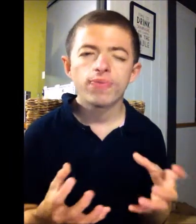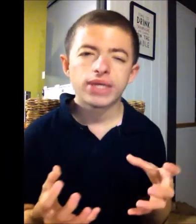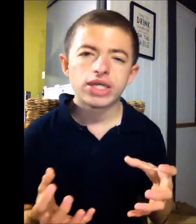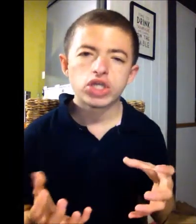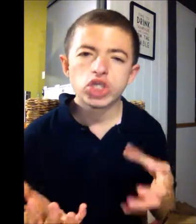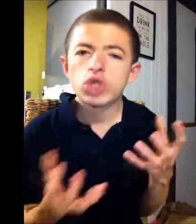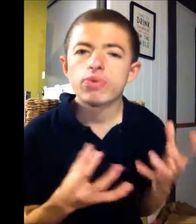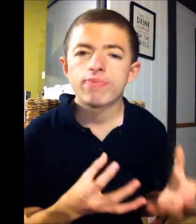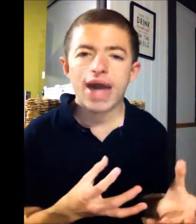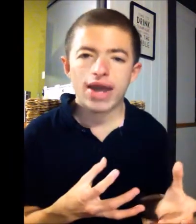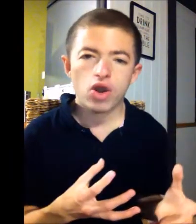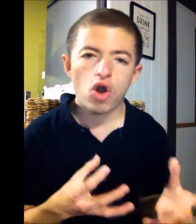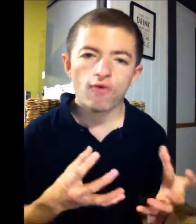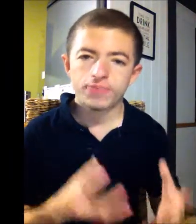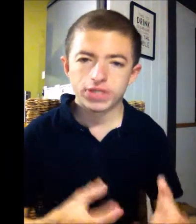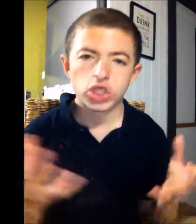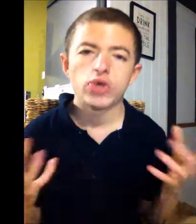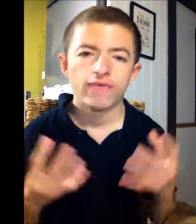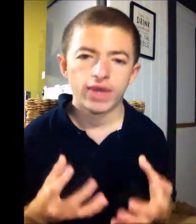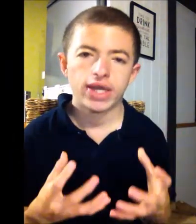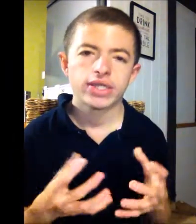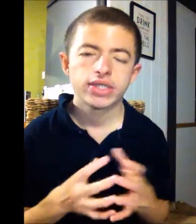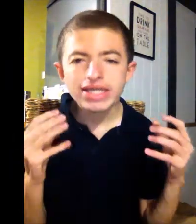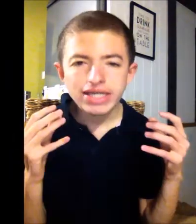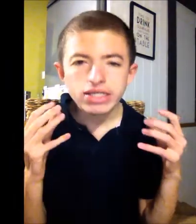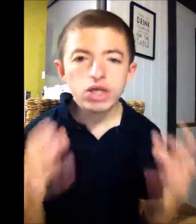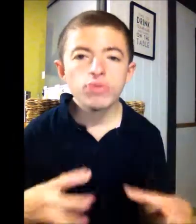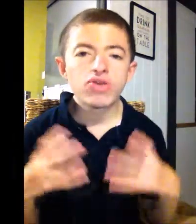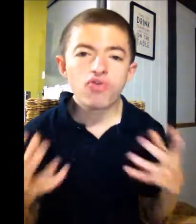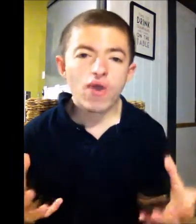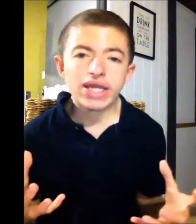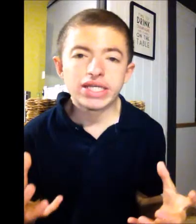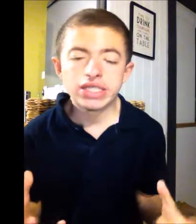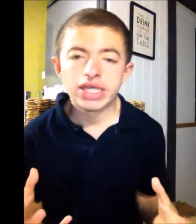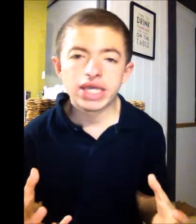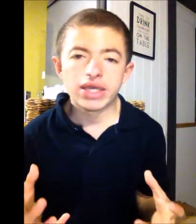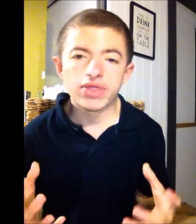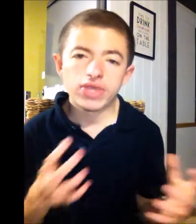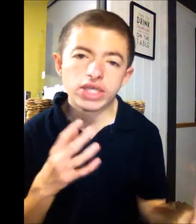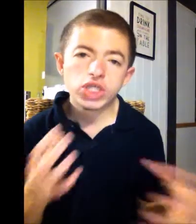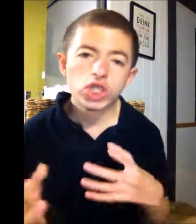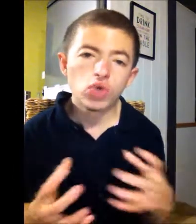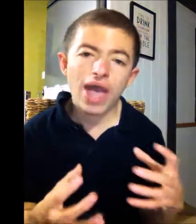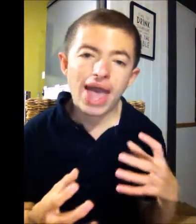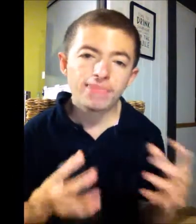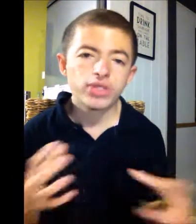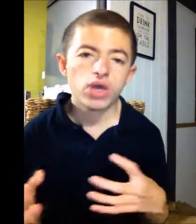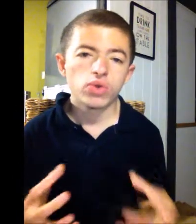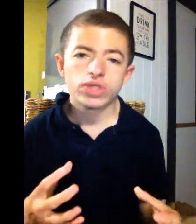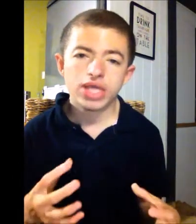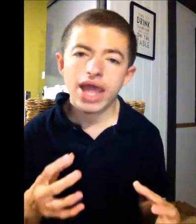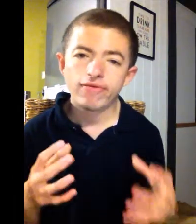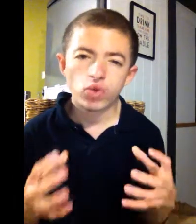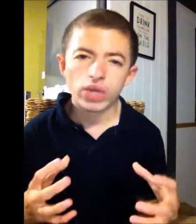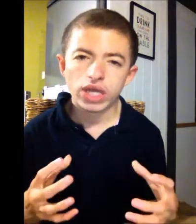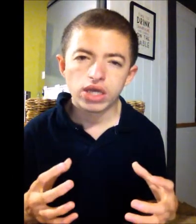the Superman of this universe. It's gonna be great seeing these two episodes every week.